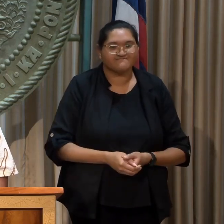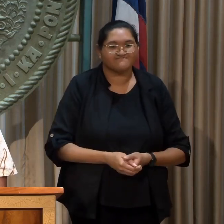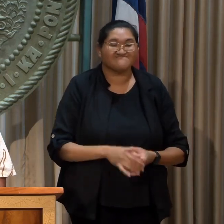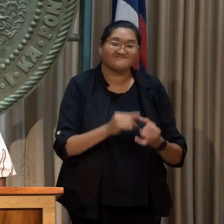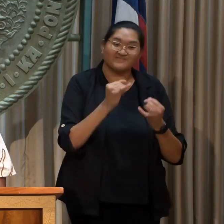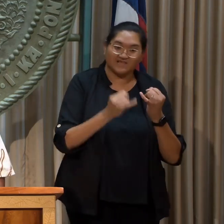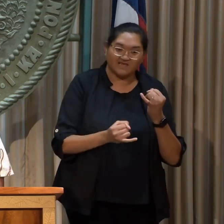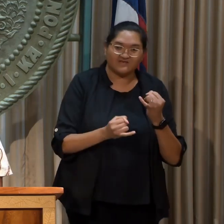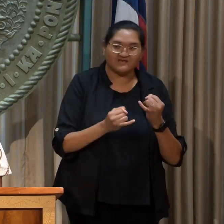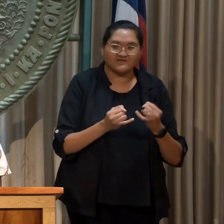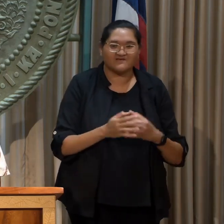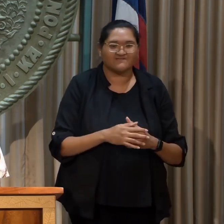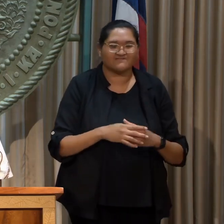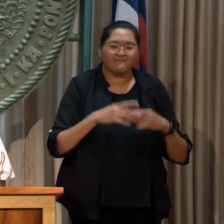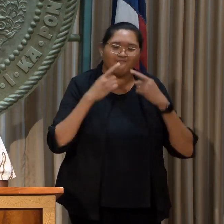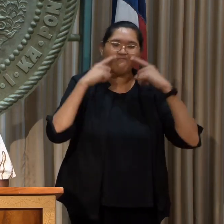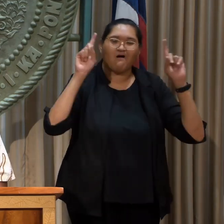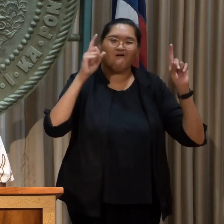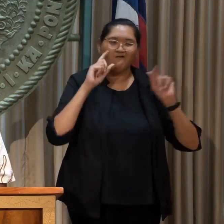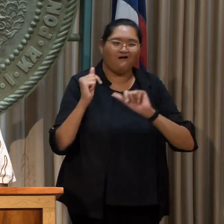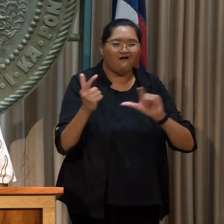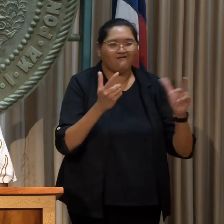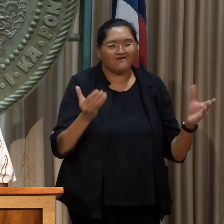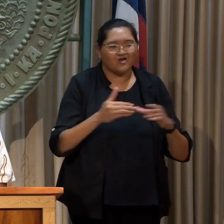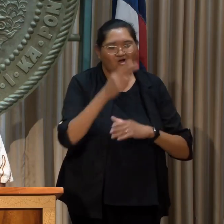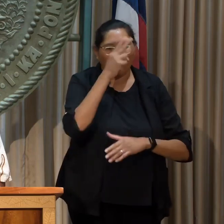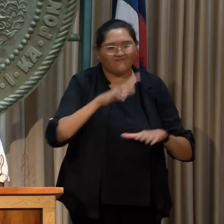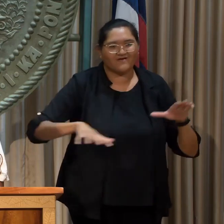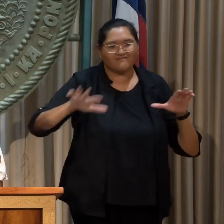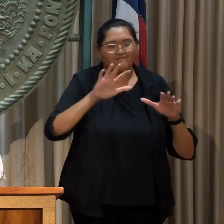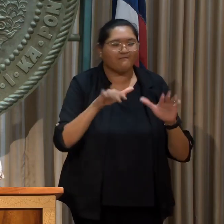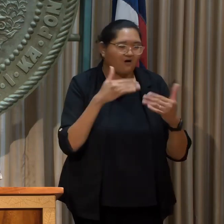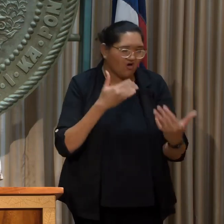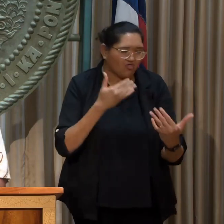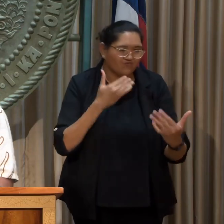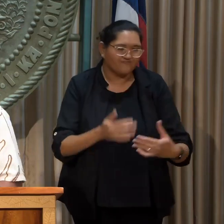Last thing, victory for all of us in Hawai'i'i. Mahalo.